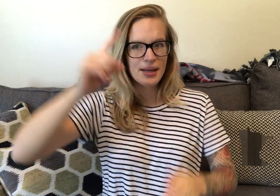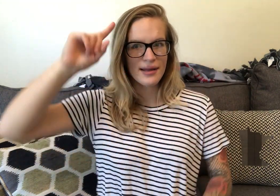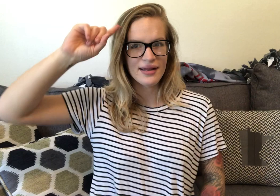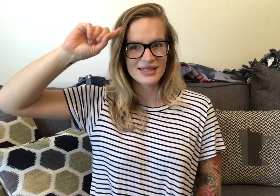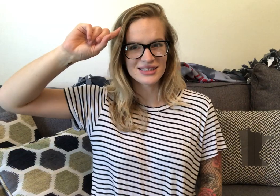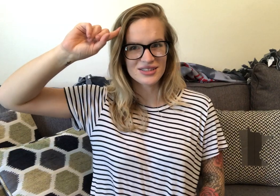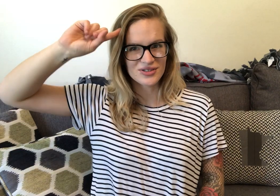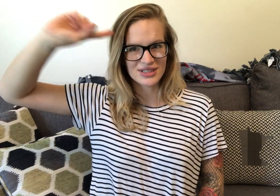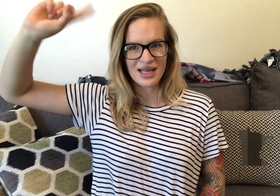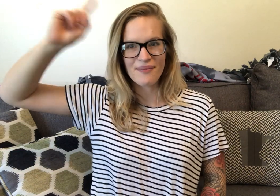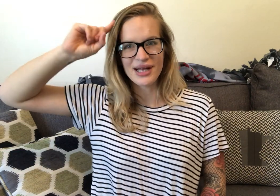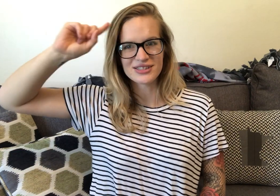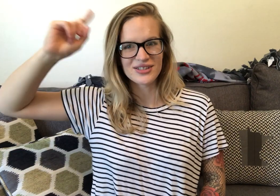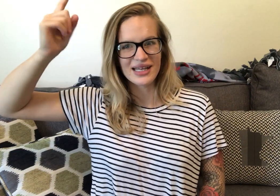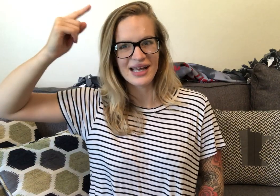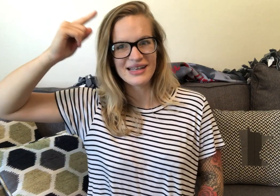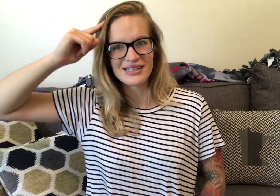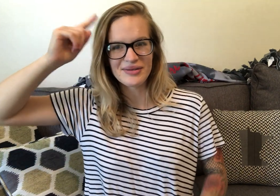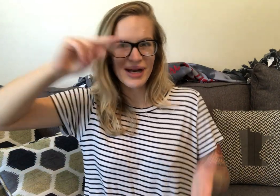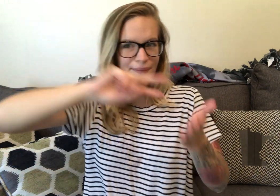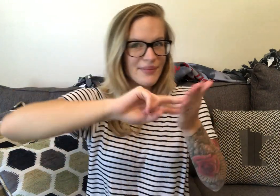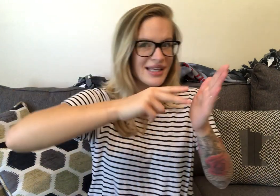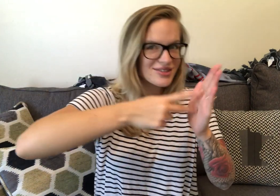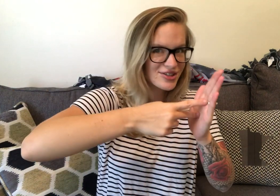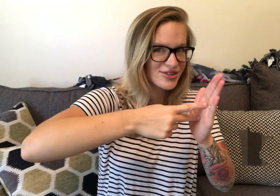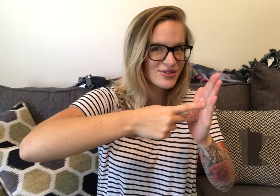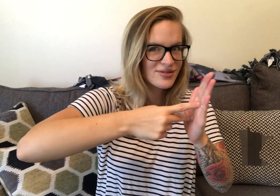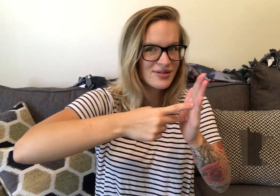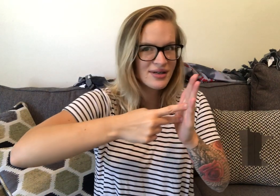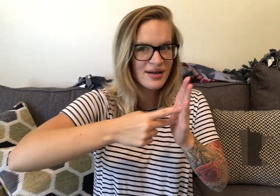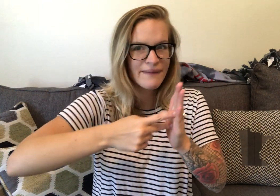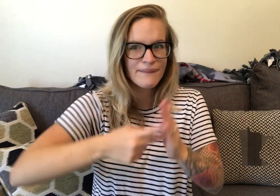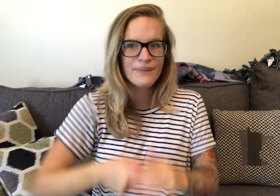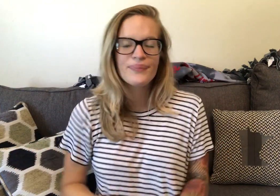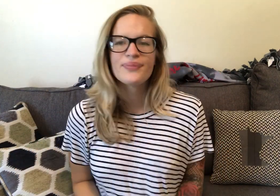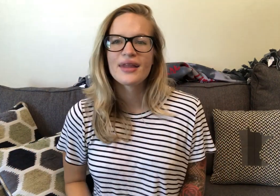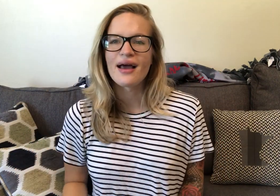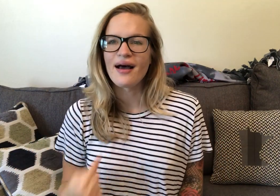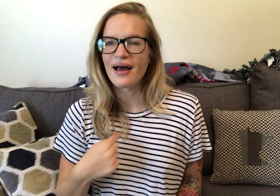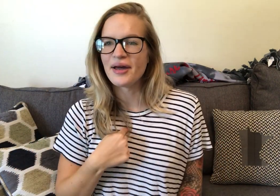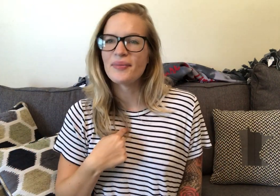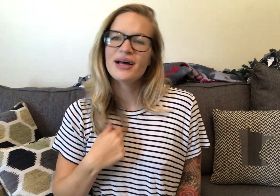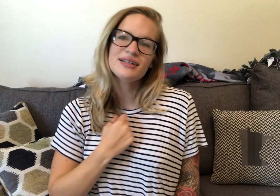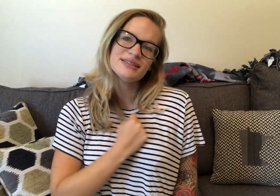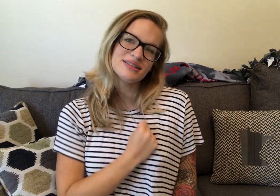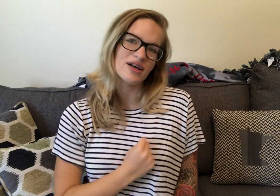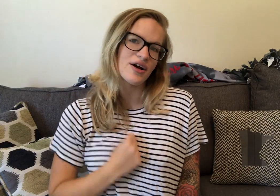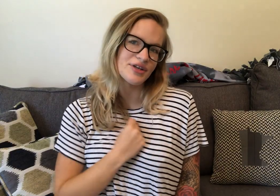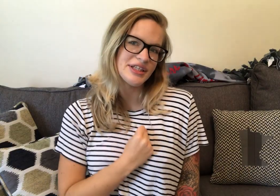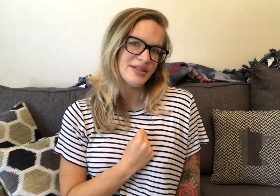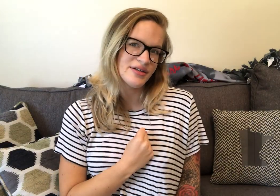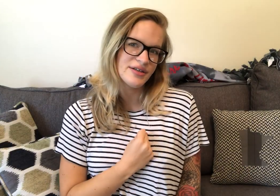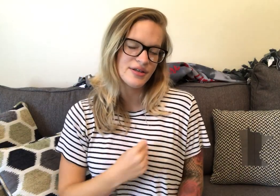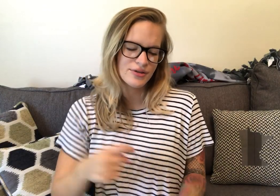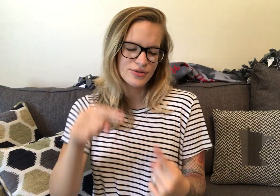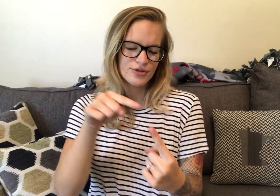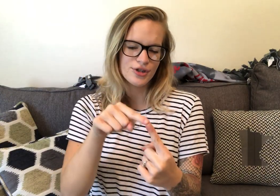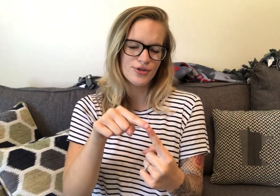Not just shows like. Mental. Like I didn't mean to. I'm sorry. Too.